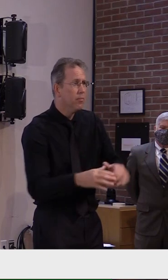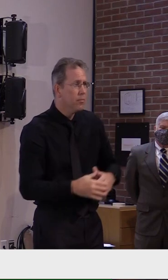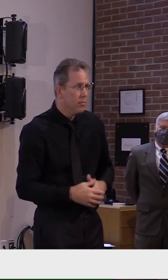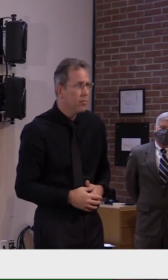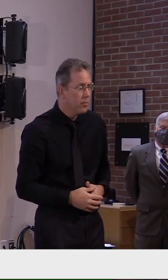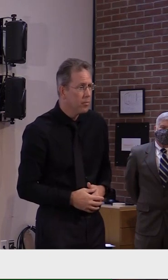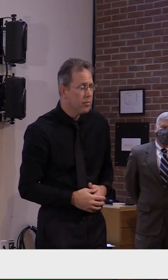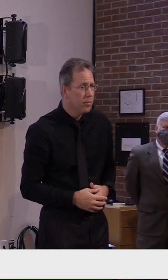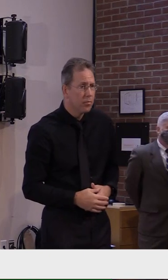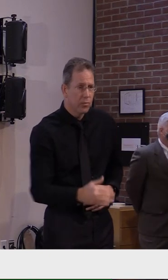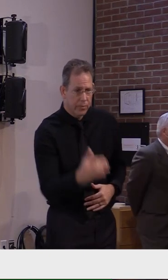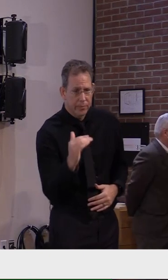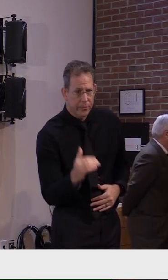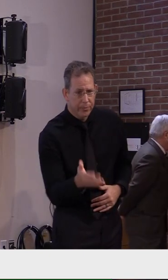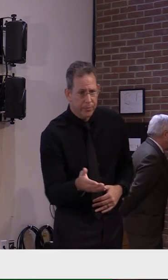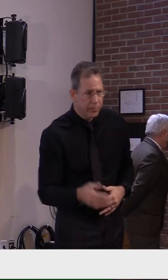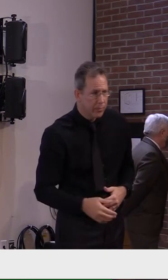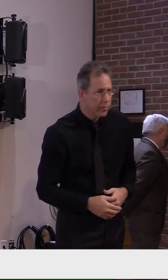Hi governor.